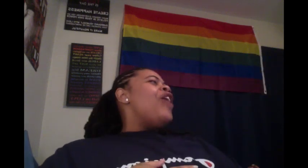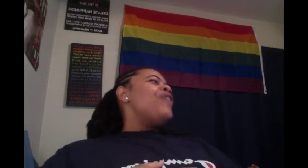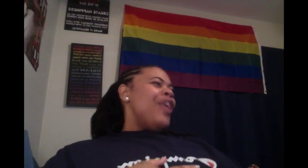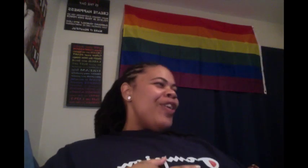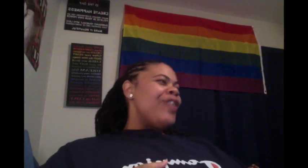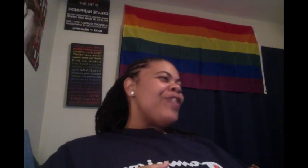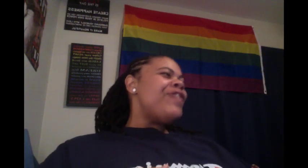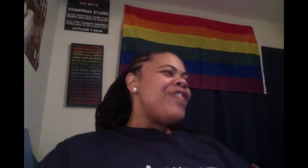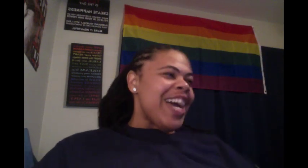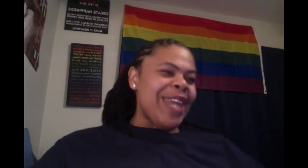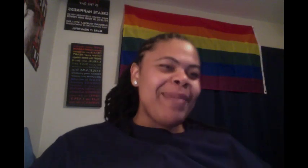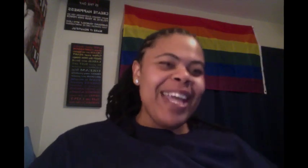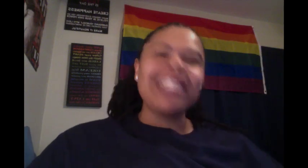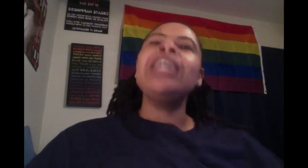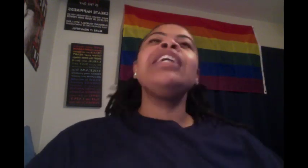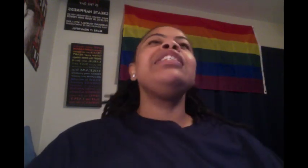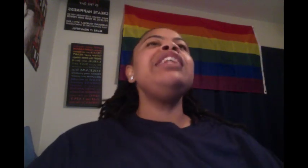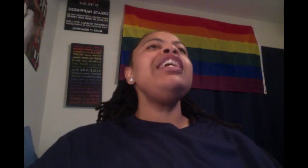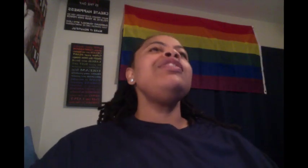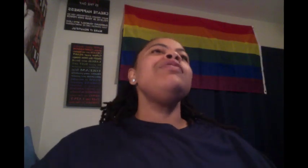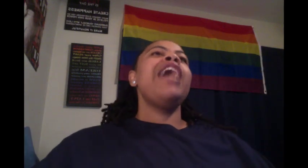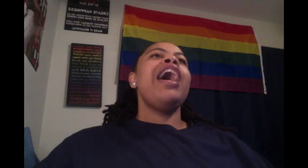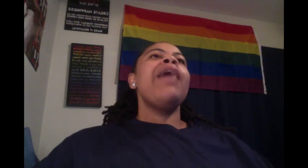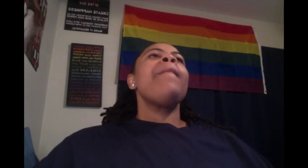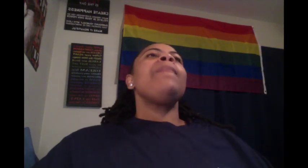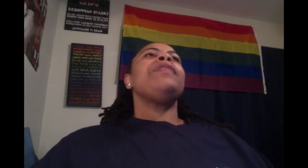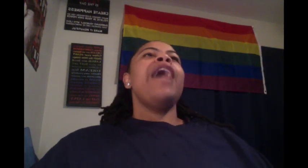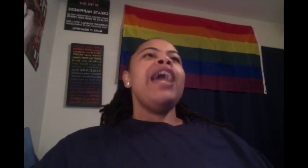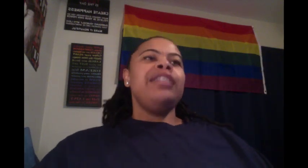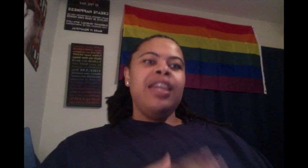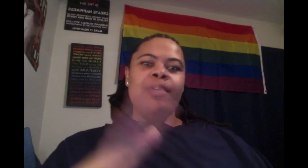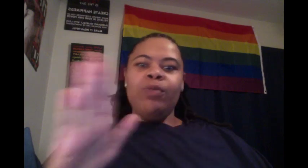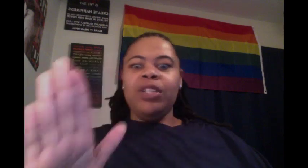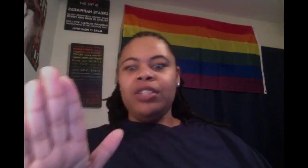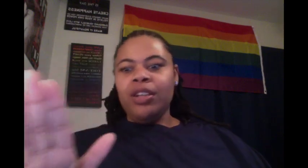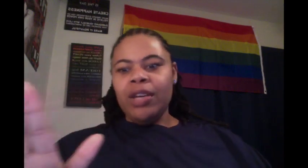Woo! Fuck it, bitch. Then you got goddamn Richard, okay?